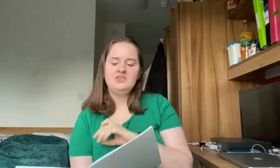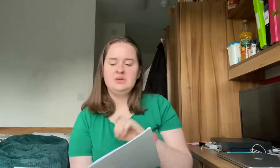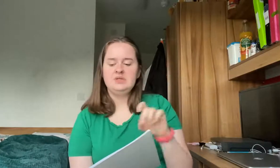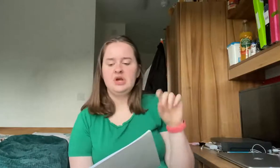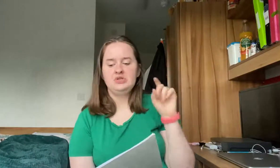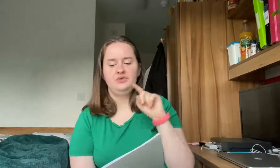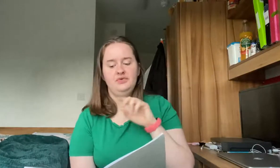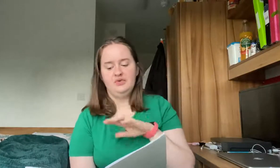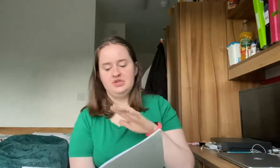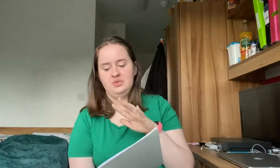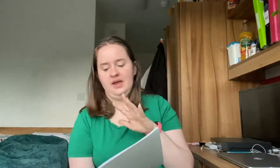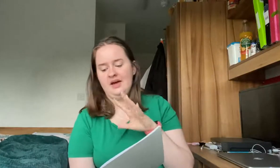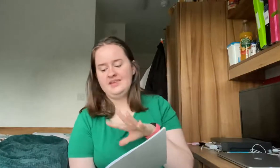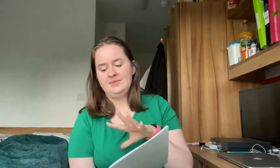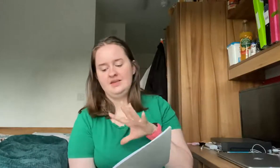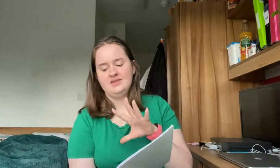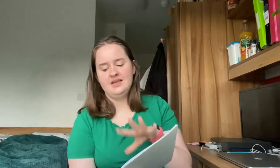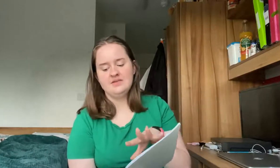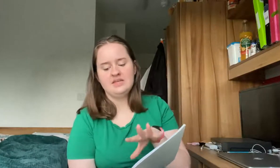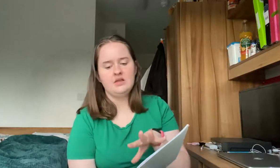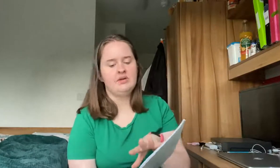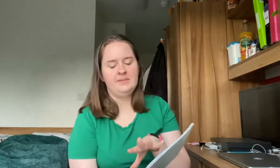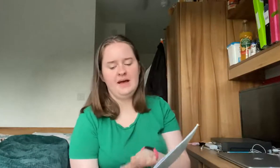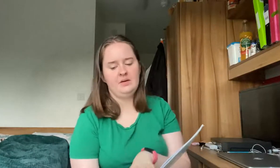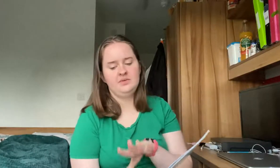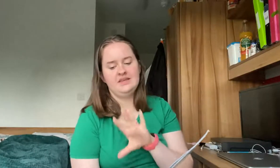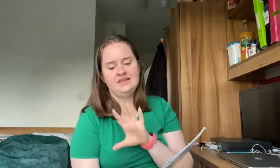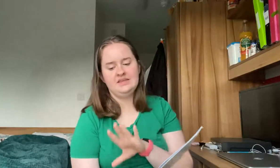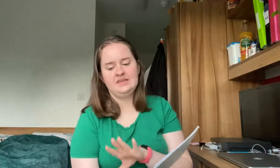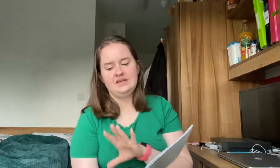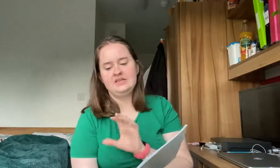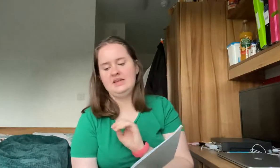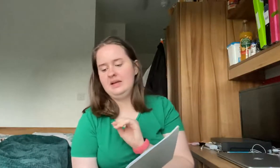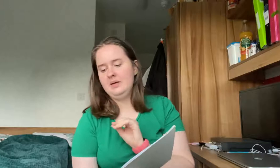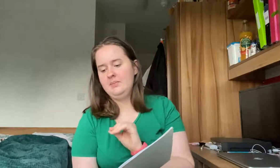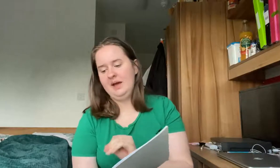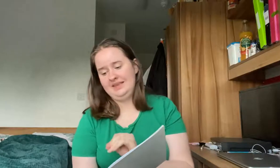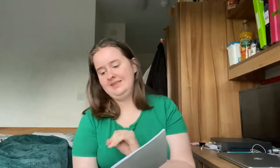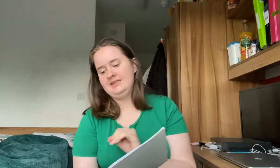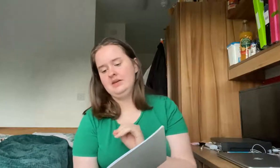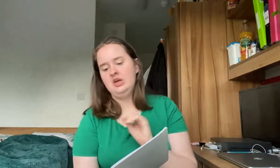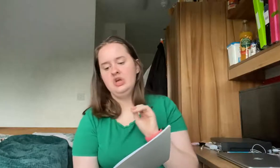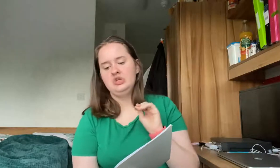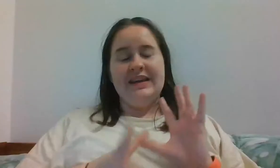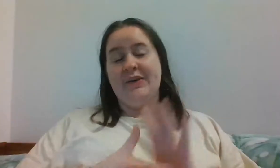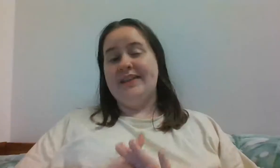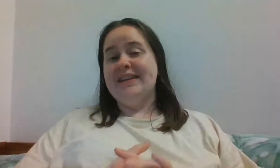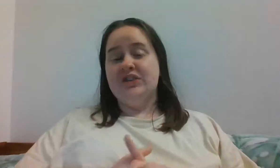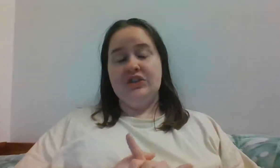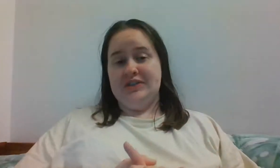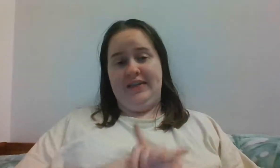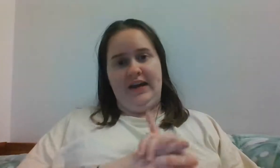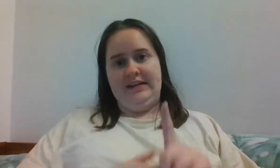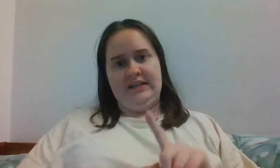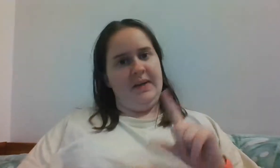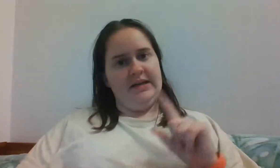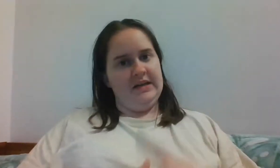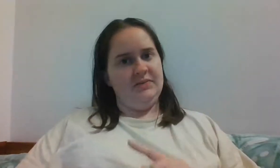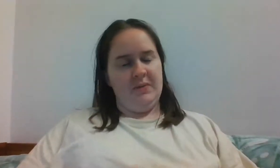so in total for fresher week I spent £73.60 now I'd like to just add that I did spend a bit